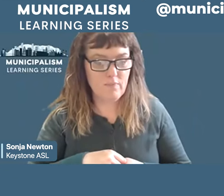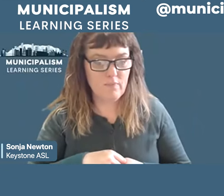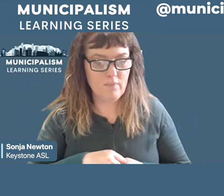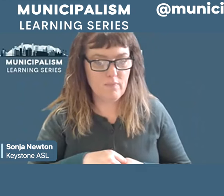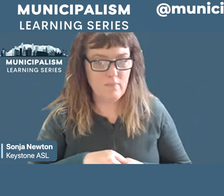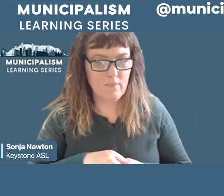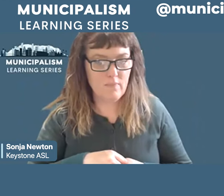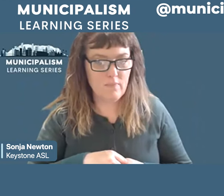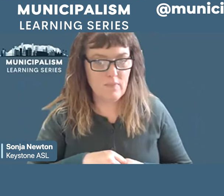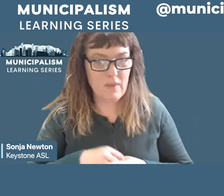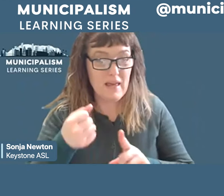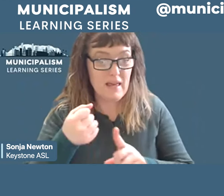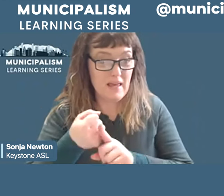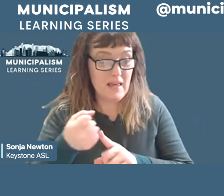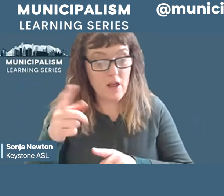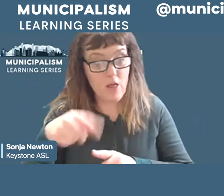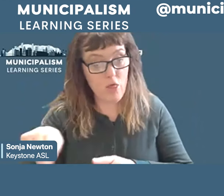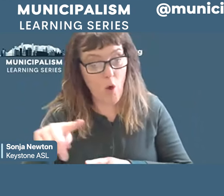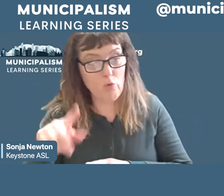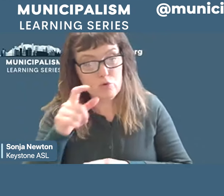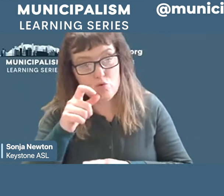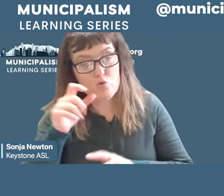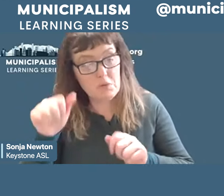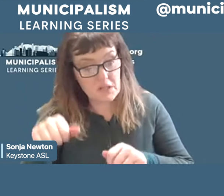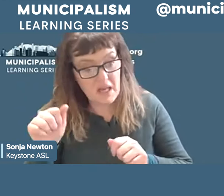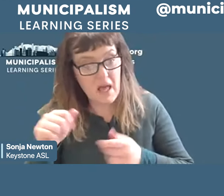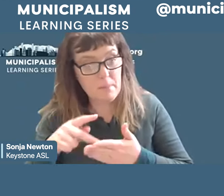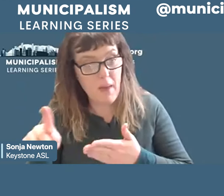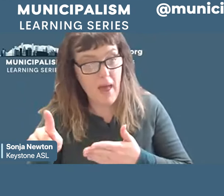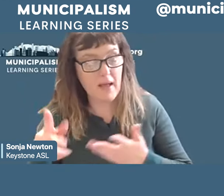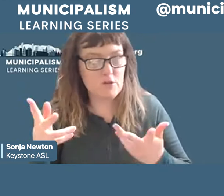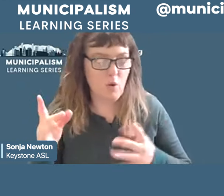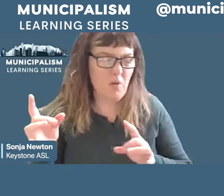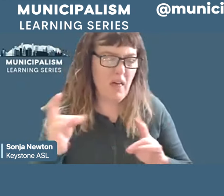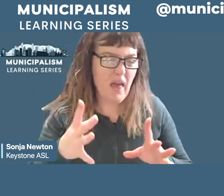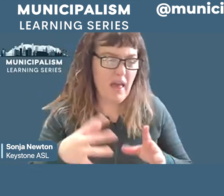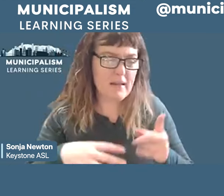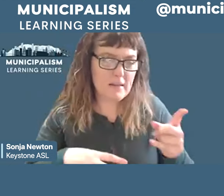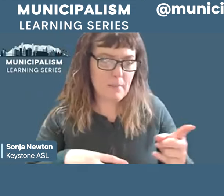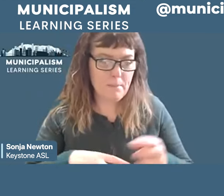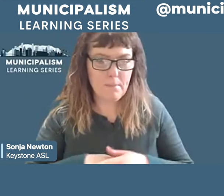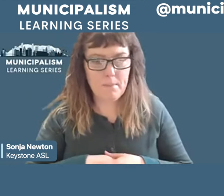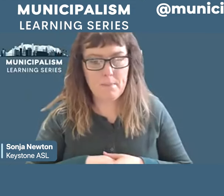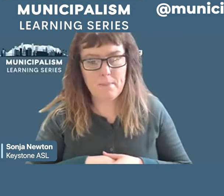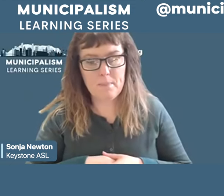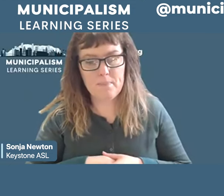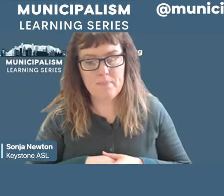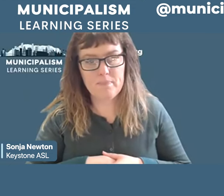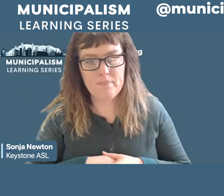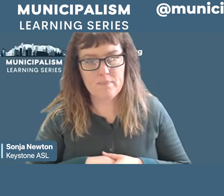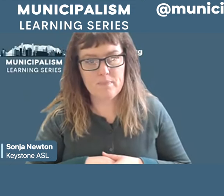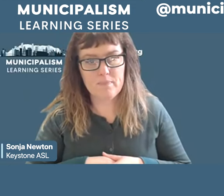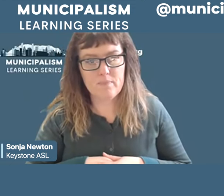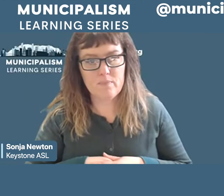he was bitterly hated. So are there lessons, if I may say, that we should be